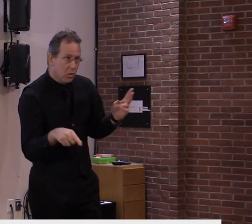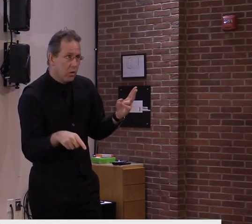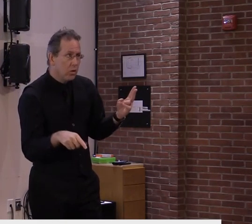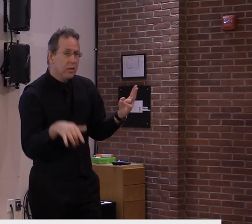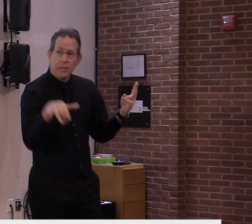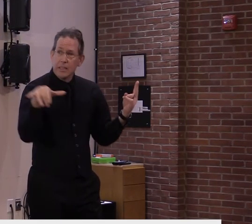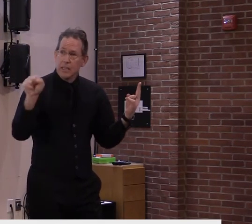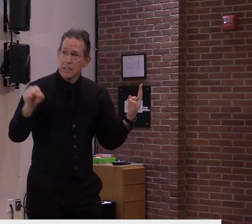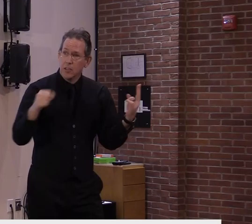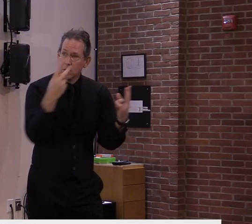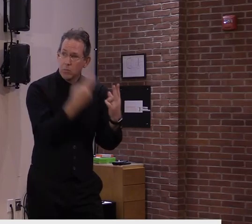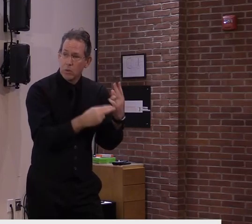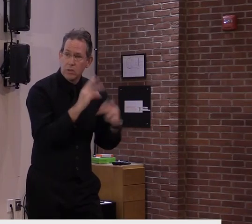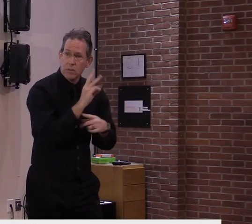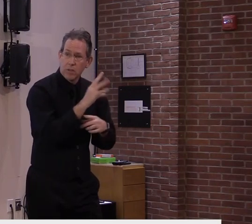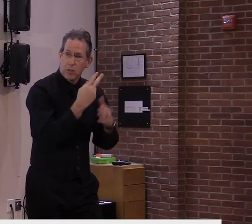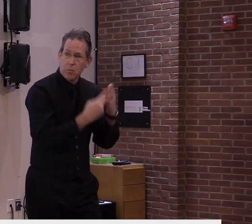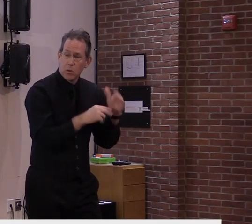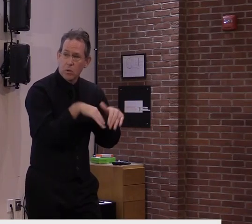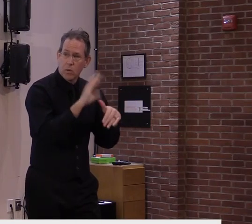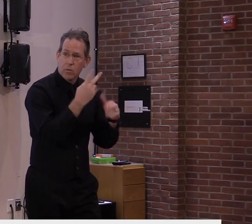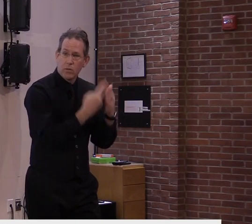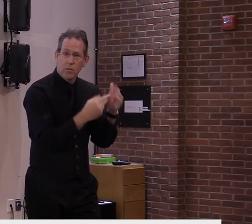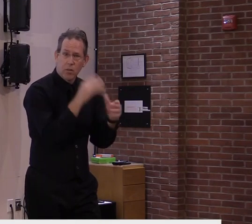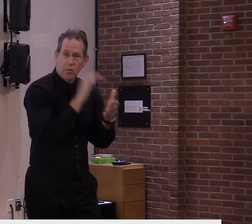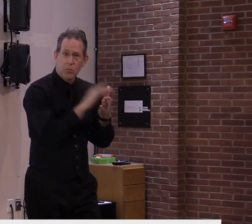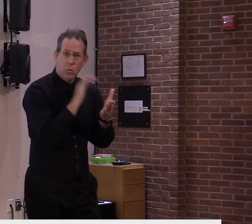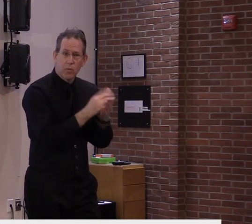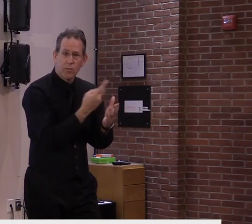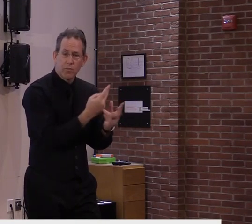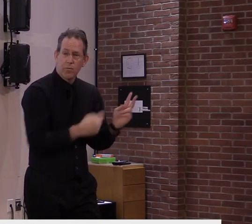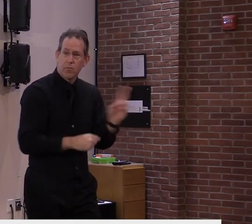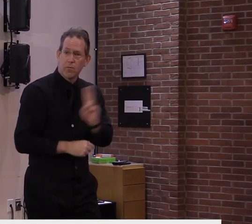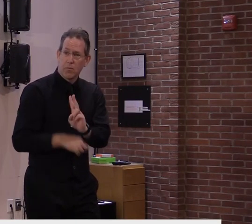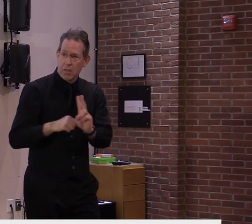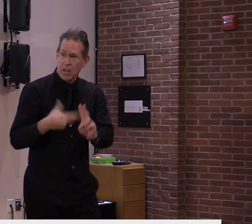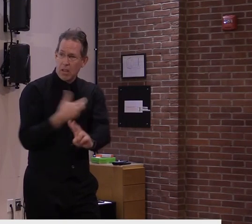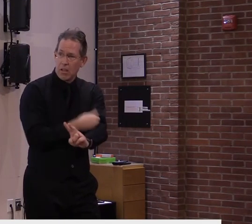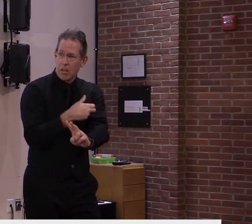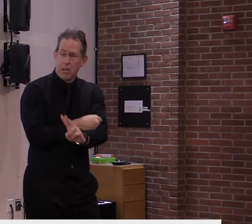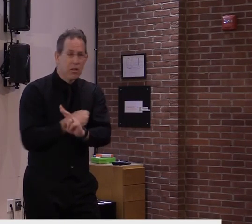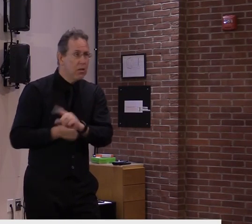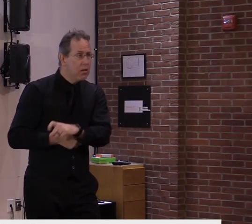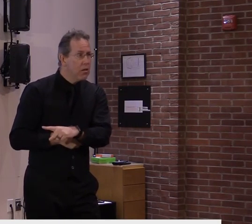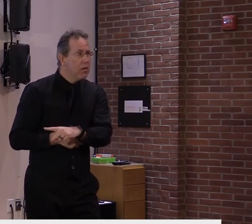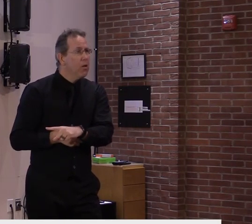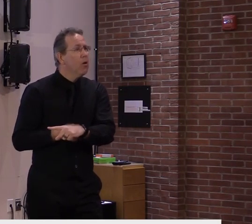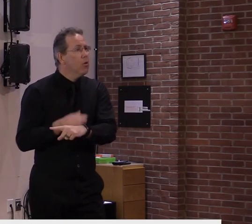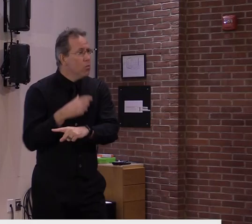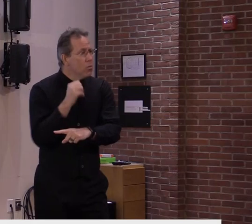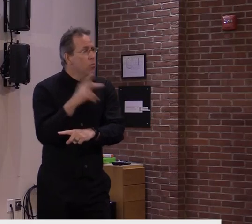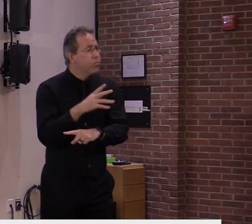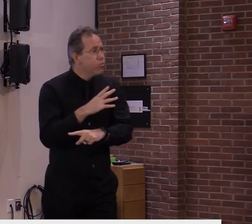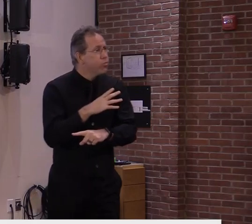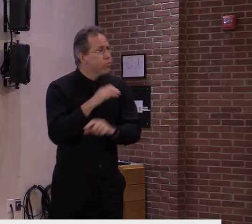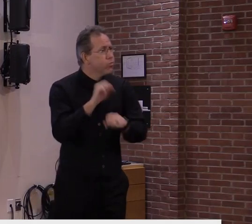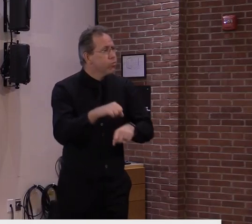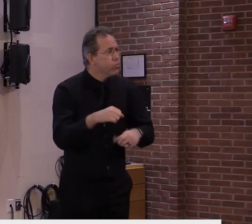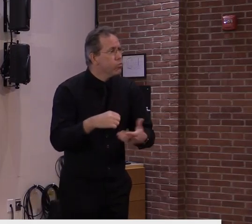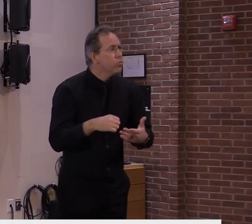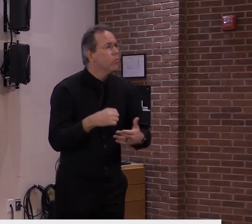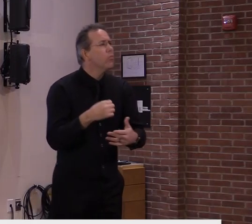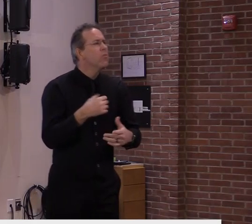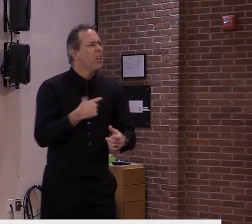Yes, they will. Okay. If they weren't, let's take that to the next step, then. If they